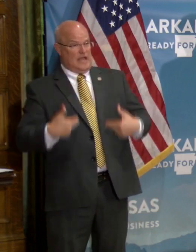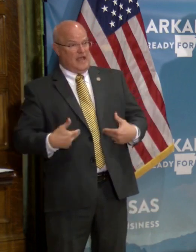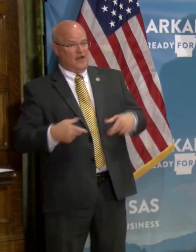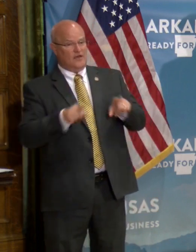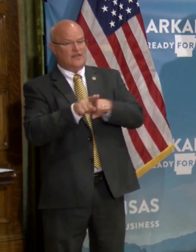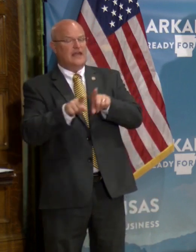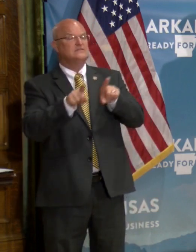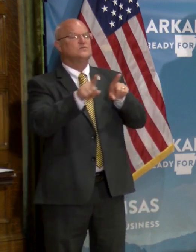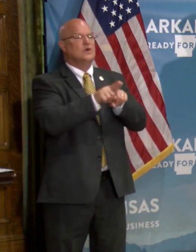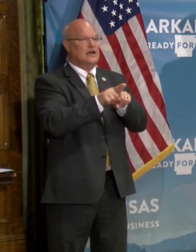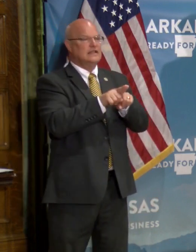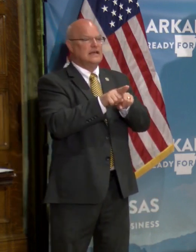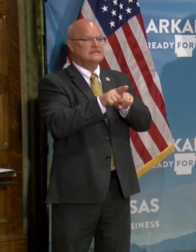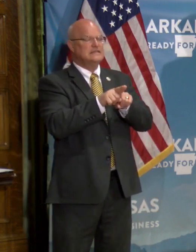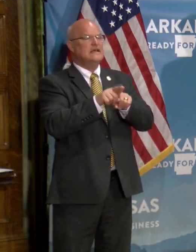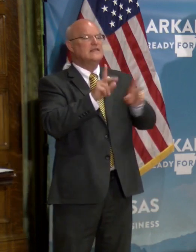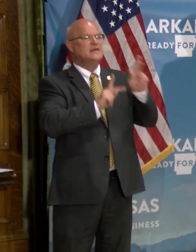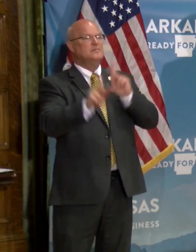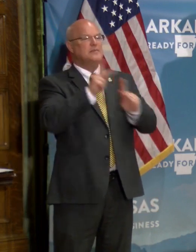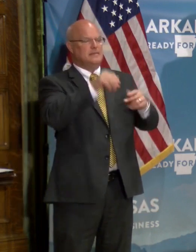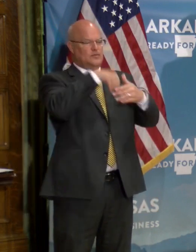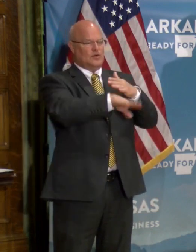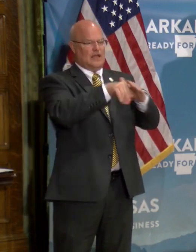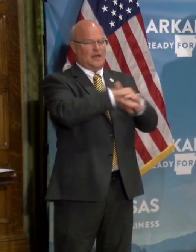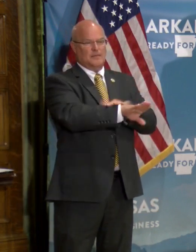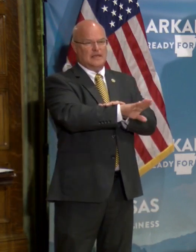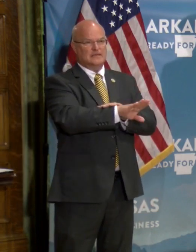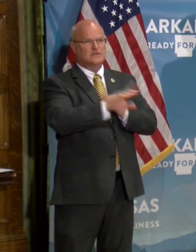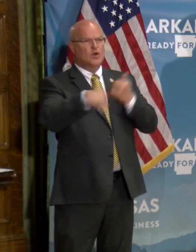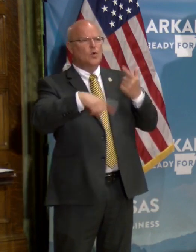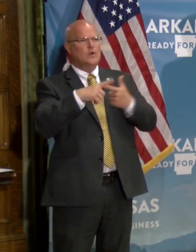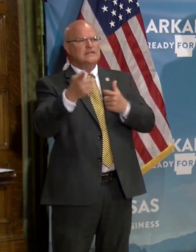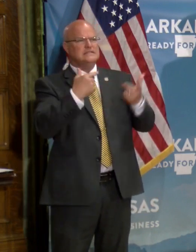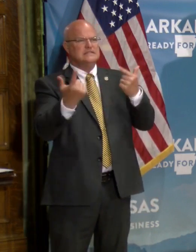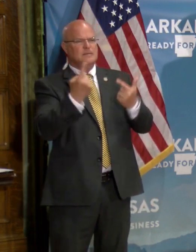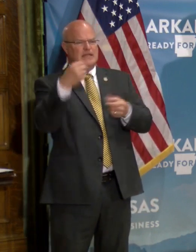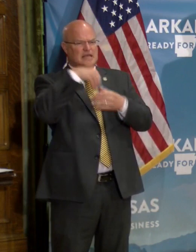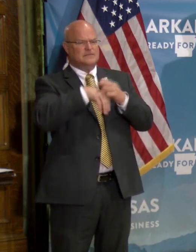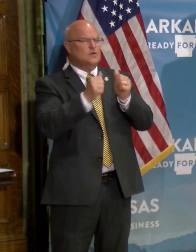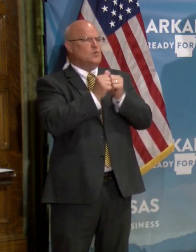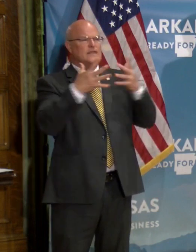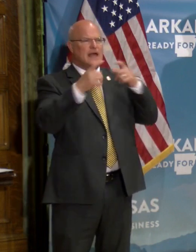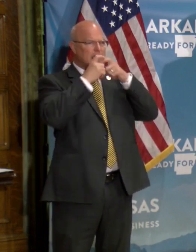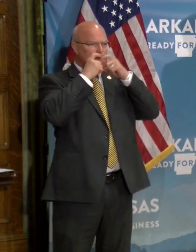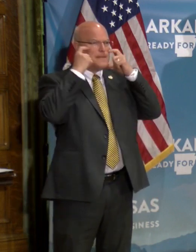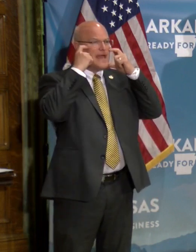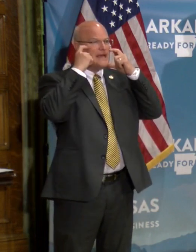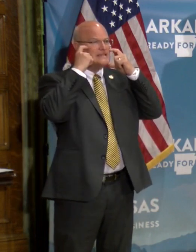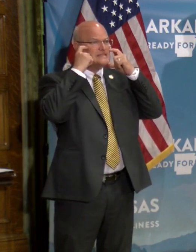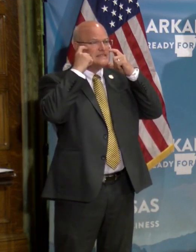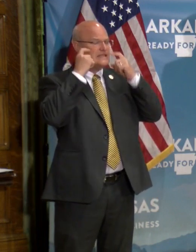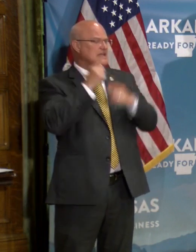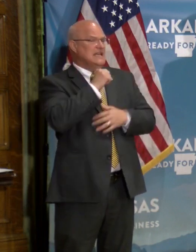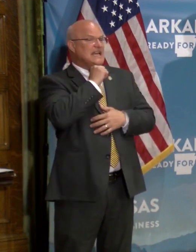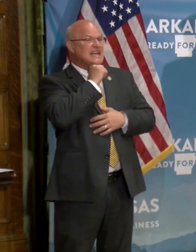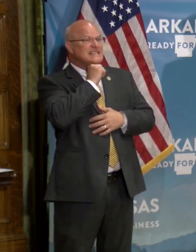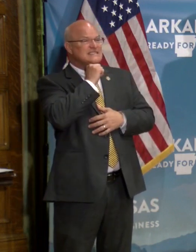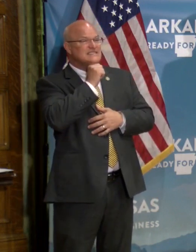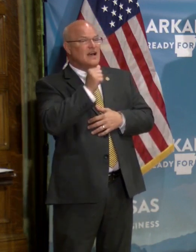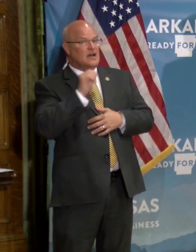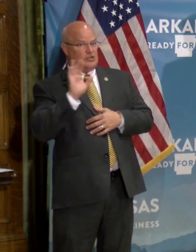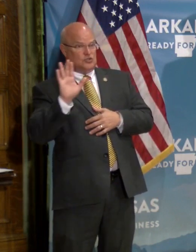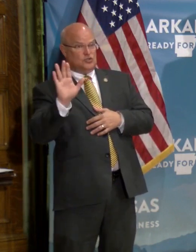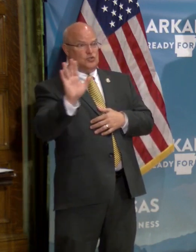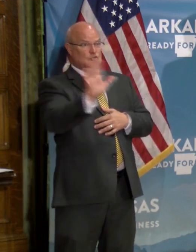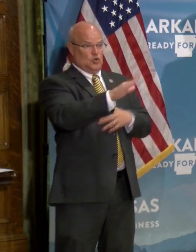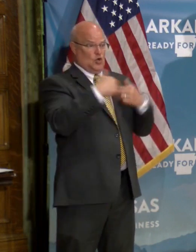as well as the patrons. And whenever somebody comes in without wearing a mask, it's not then about your